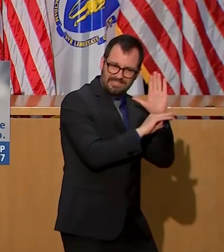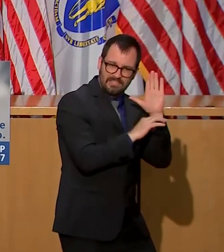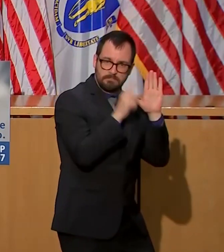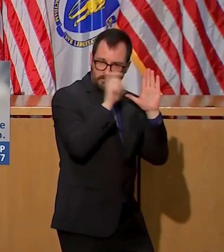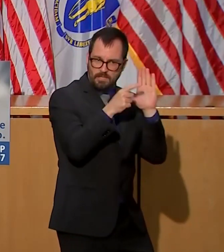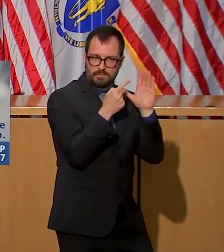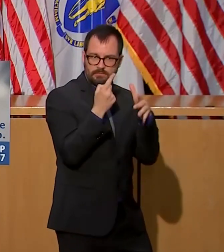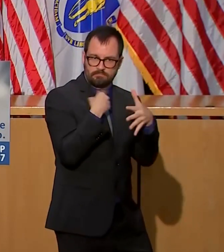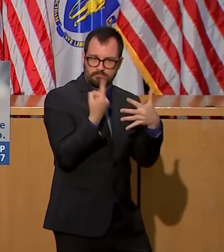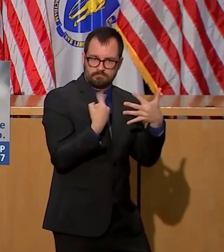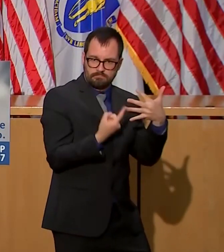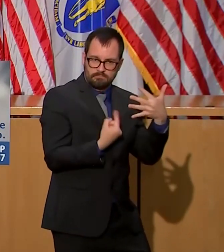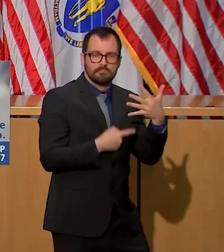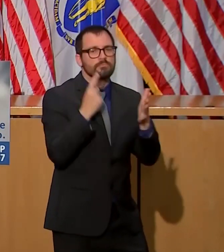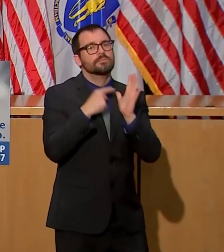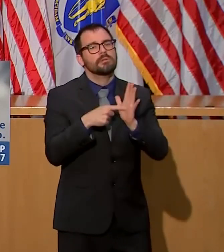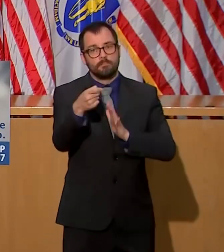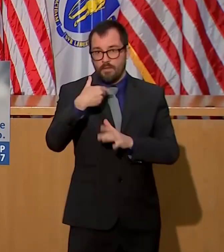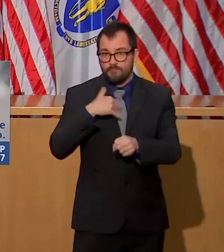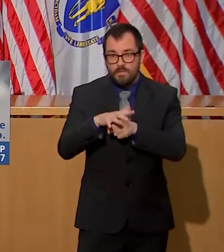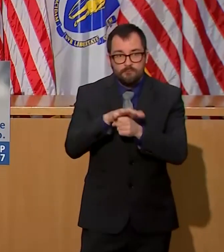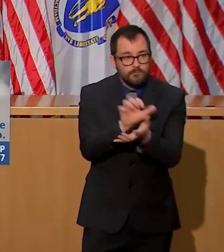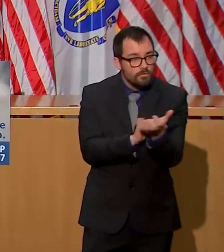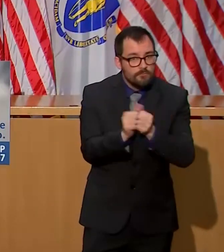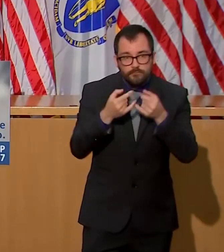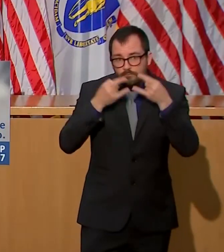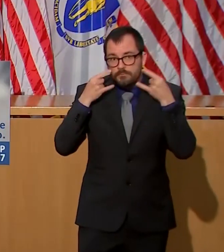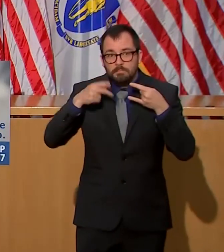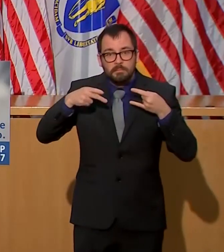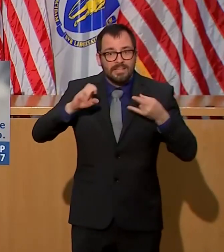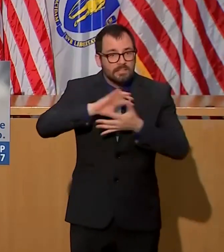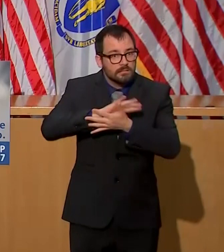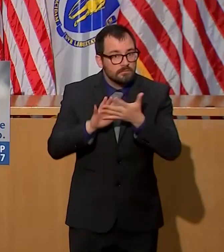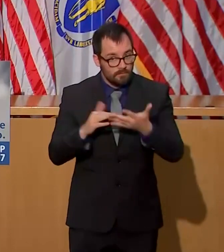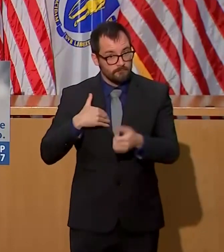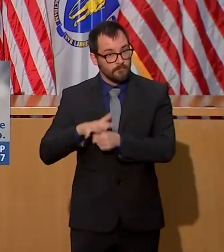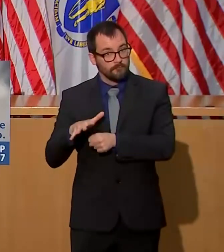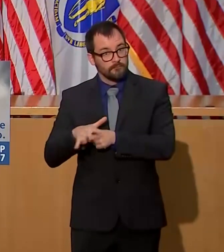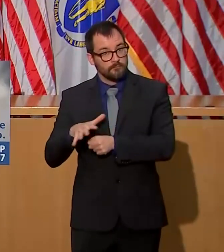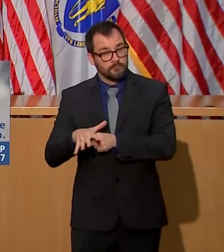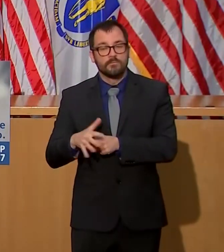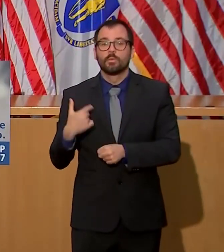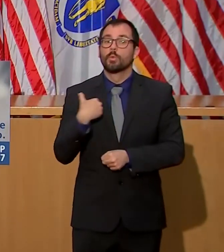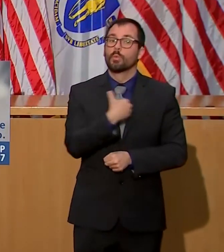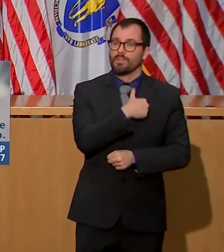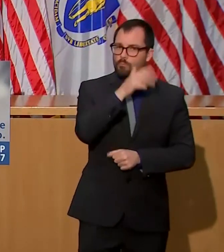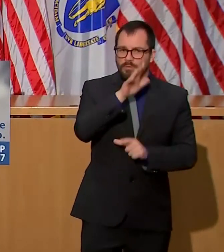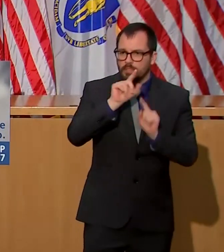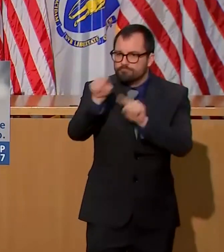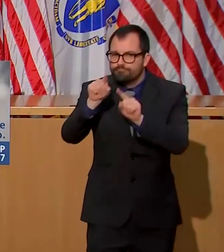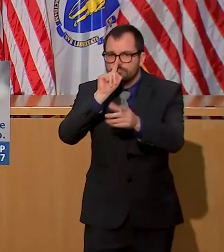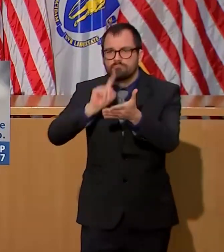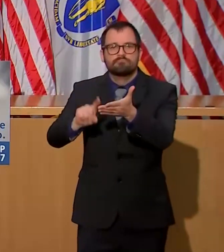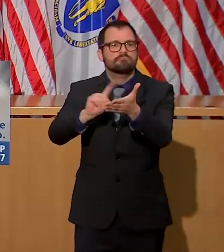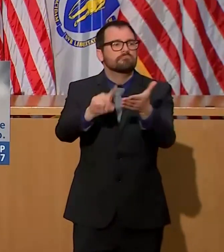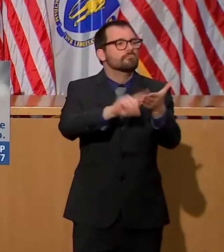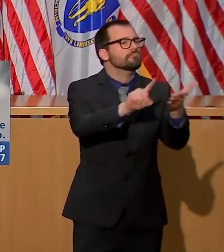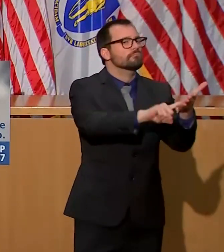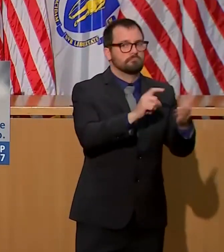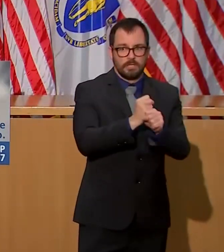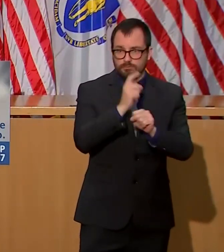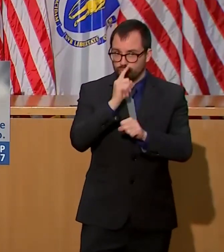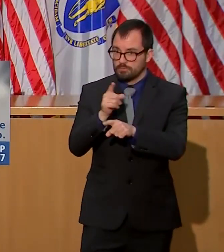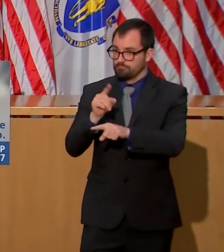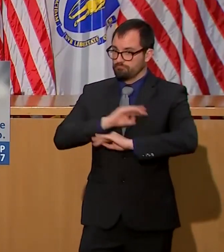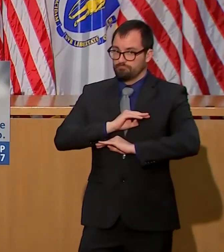requirements. Facilities will be audited to make sure they're meeting these requirements and providing the safest possible environment for some